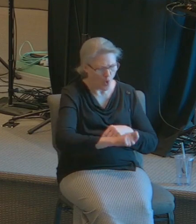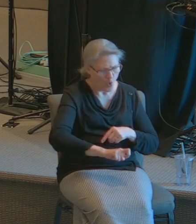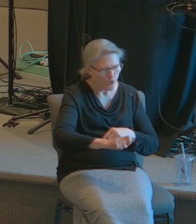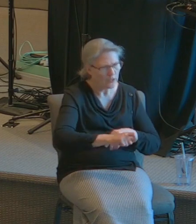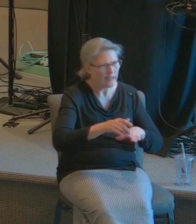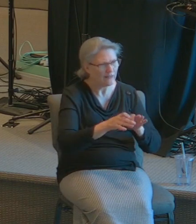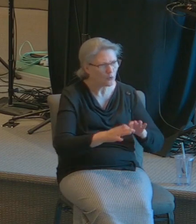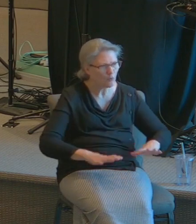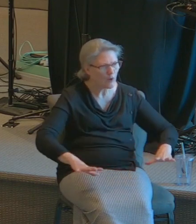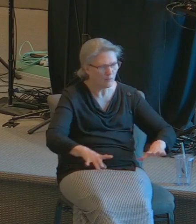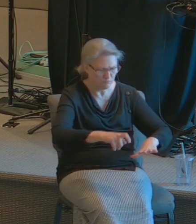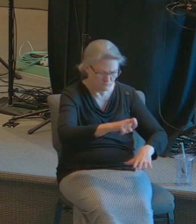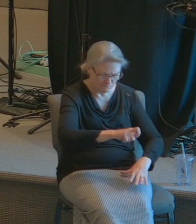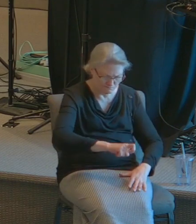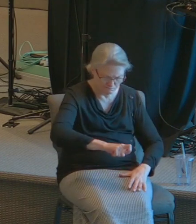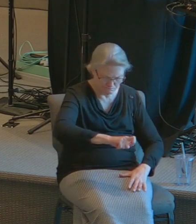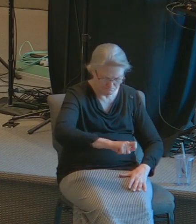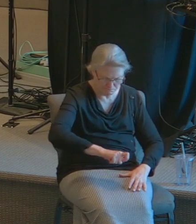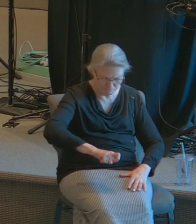I'll give you my opinion